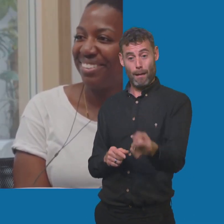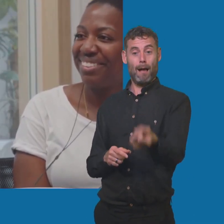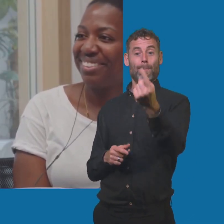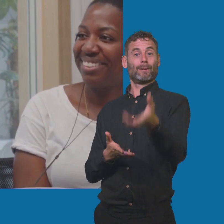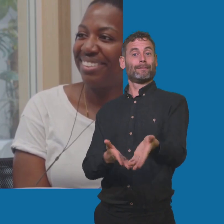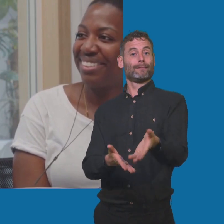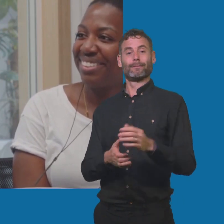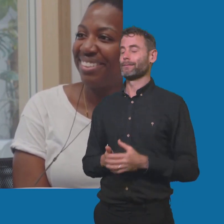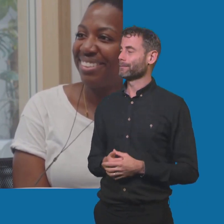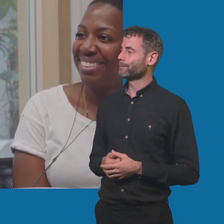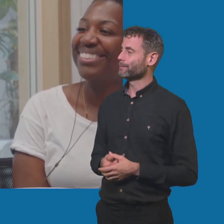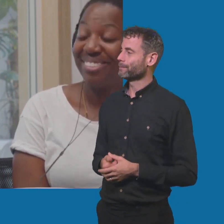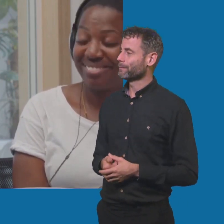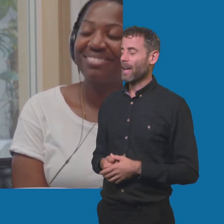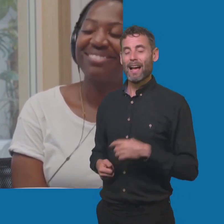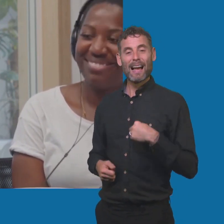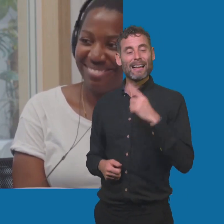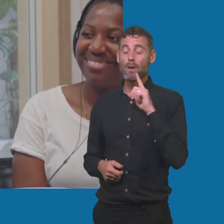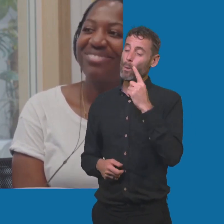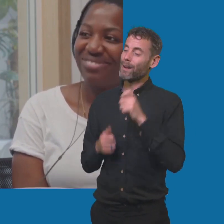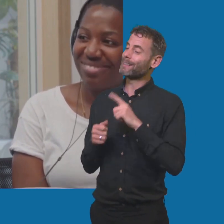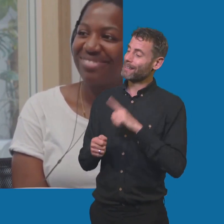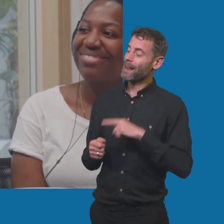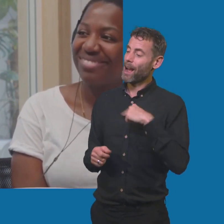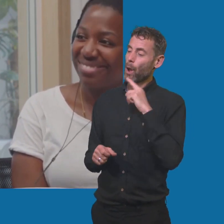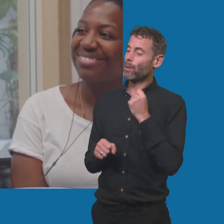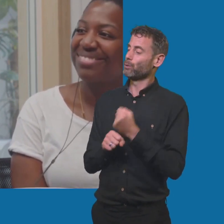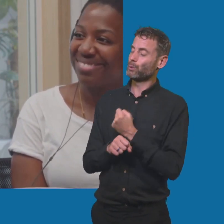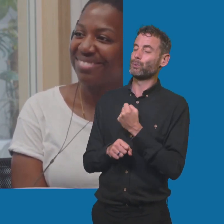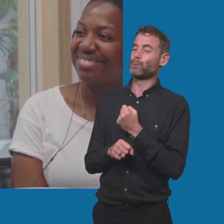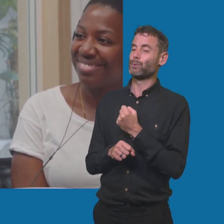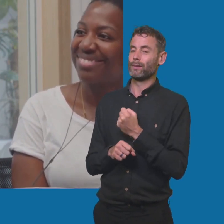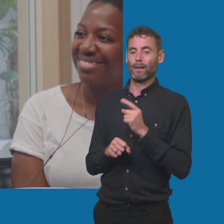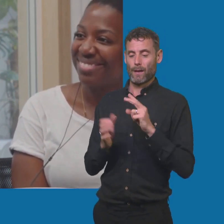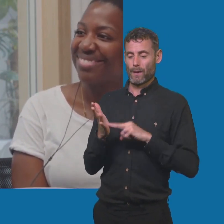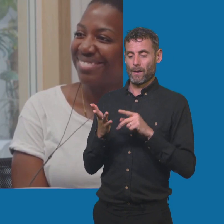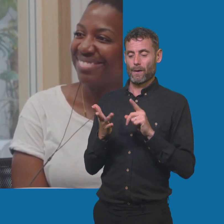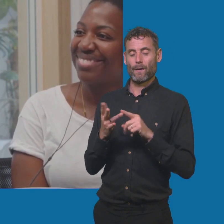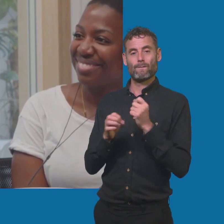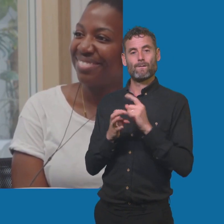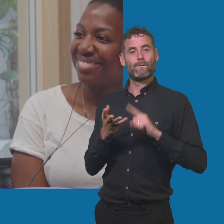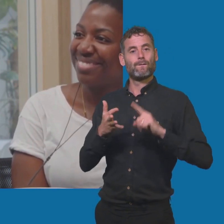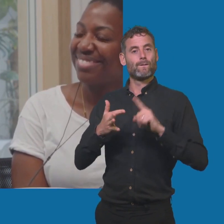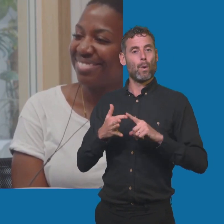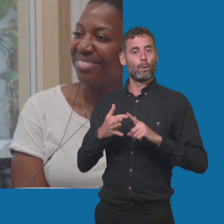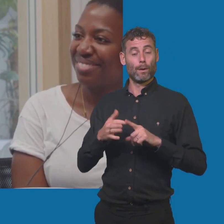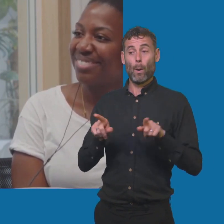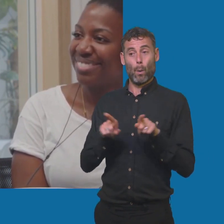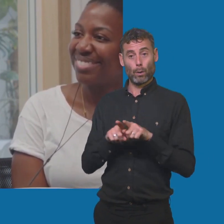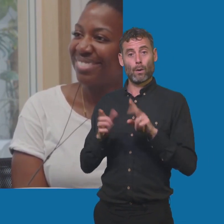I said, yeah, one day I'll do Vogue and there was like a Vogue challenge on TikTok as well. got involved in that Vogue challenge